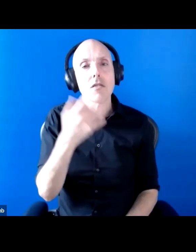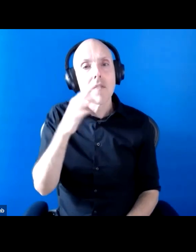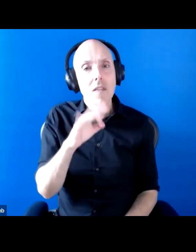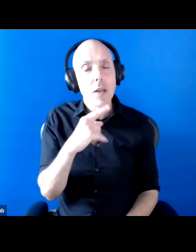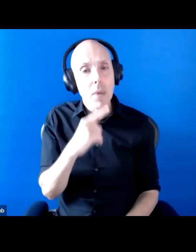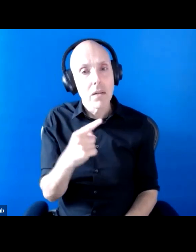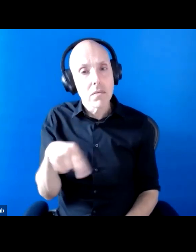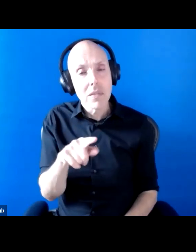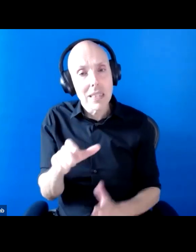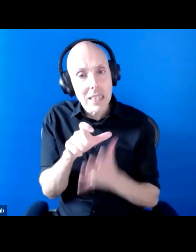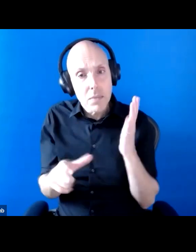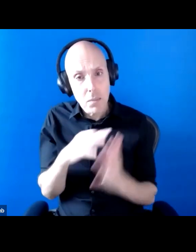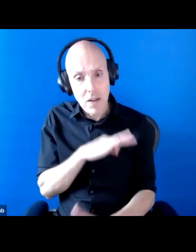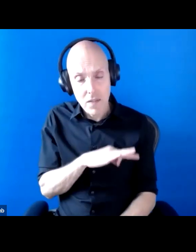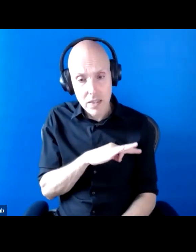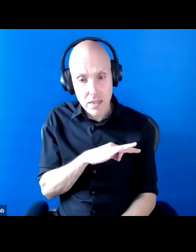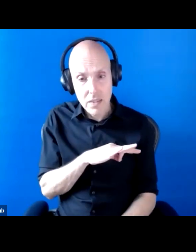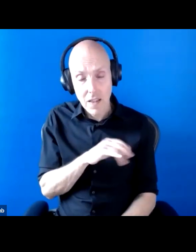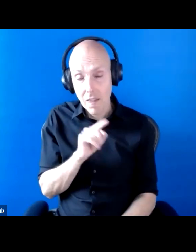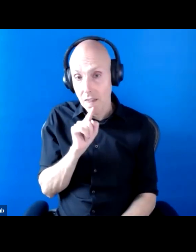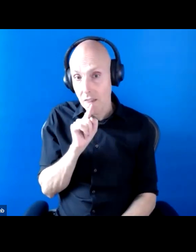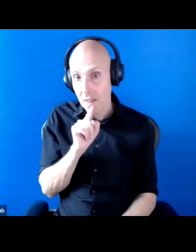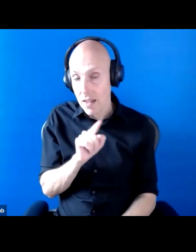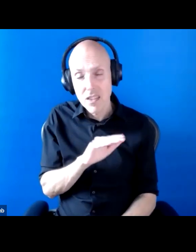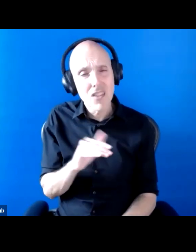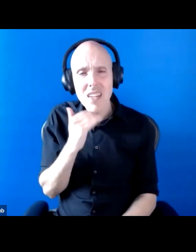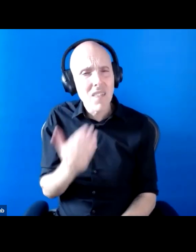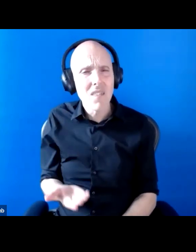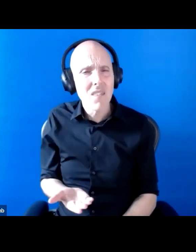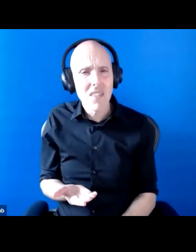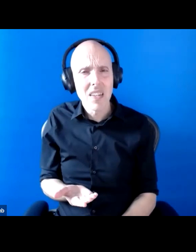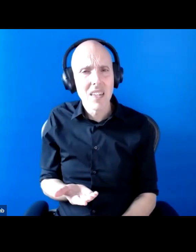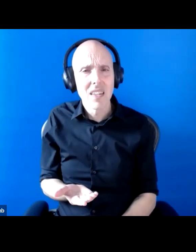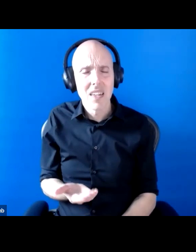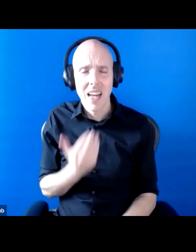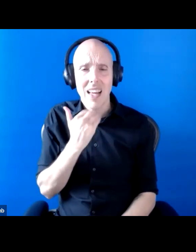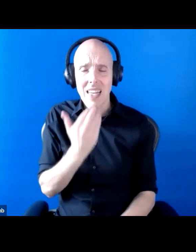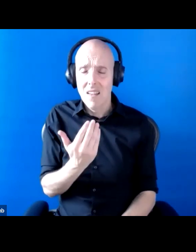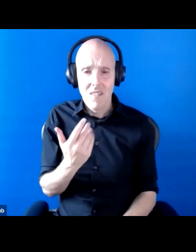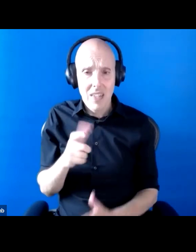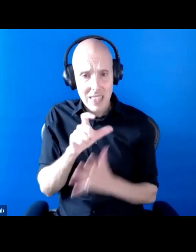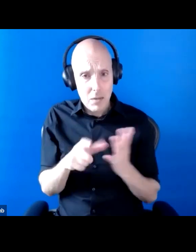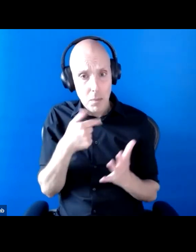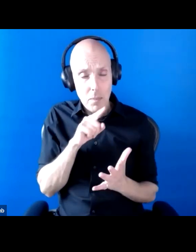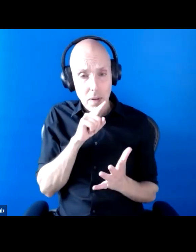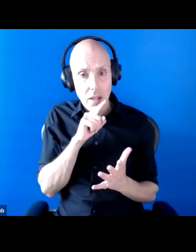this will not be enough, this will not be enough for disabled people who are some of the poorest.